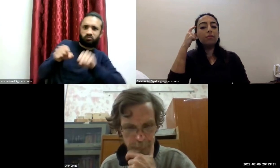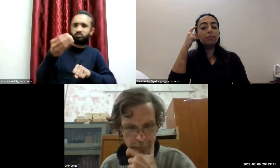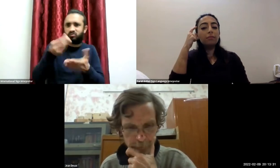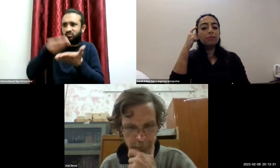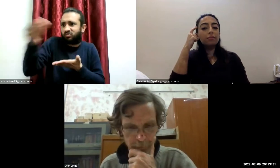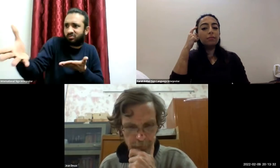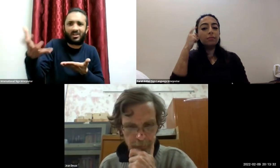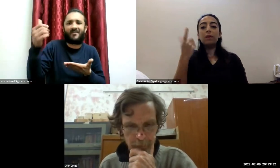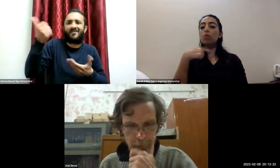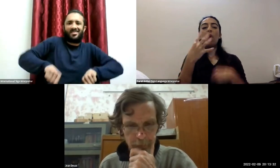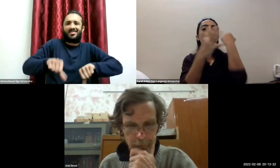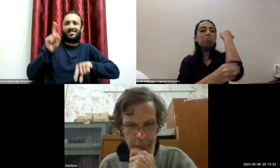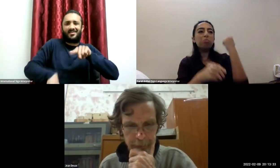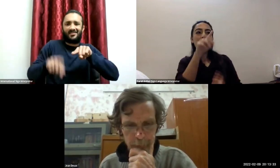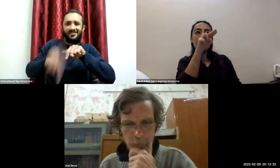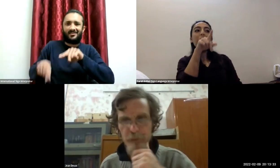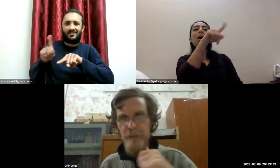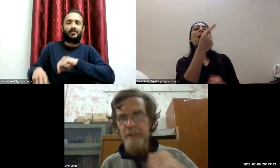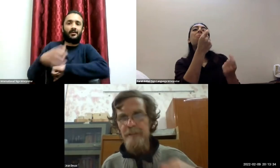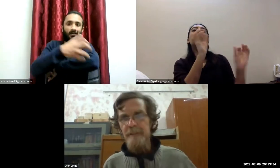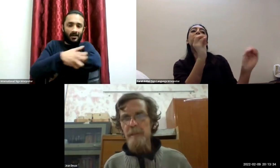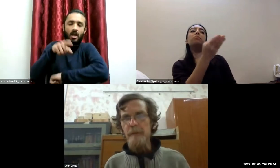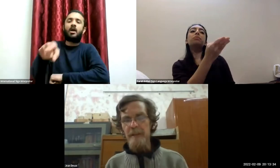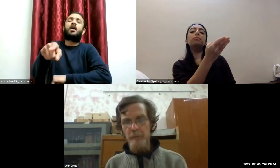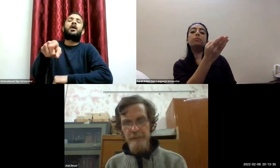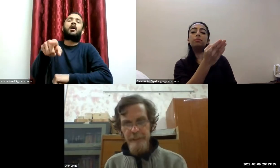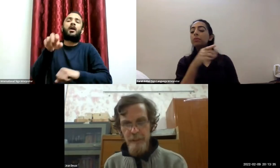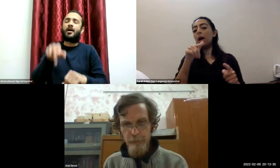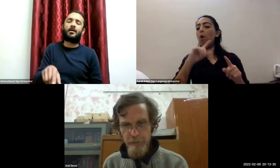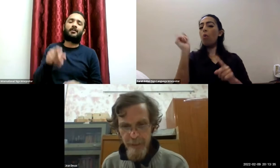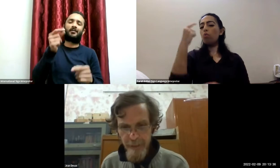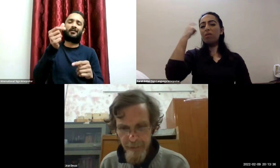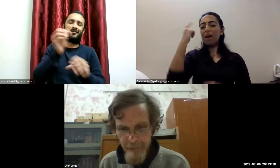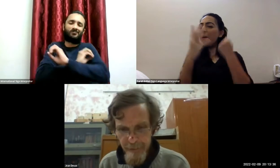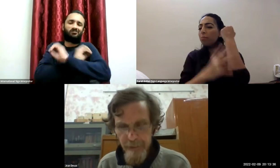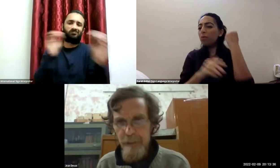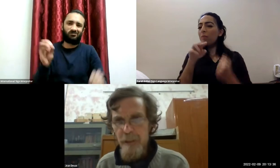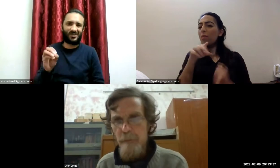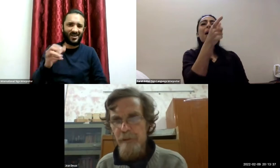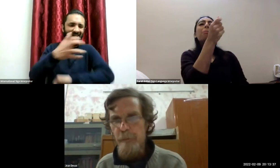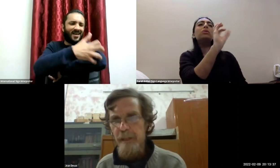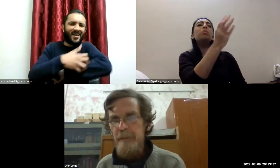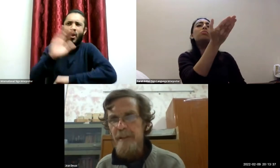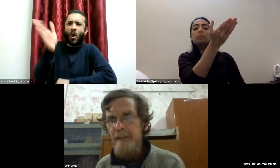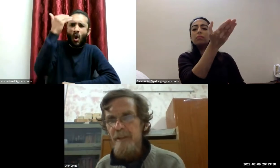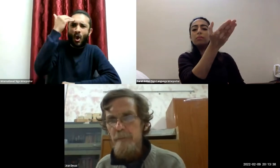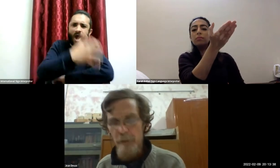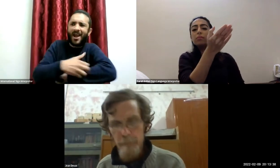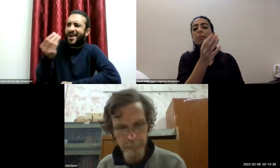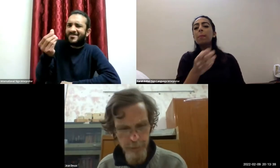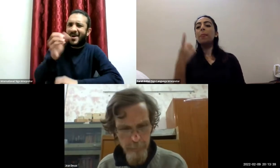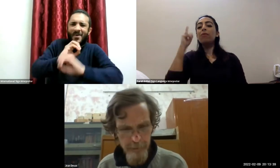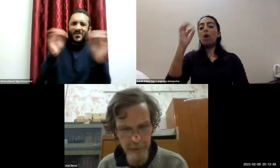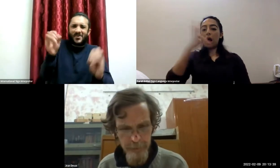in that approach typically we set the poverty line in terms of a capital income